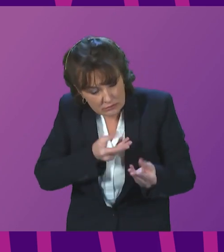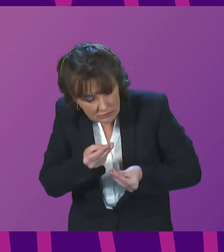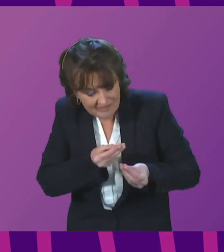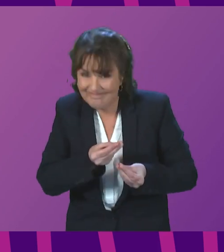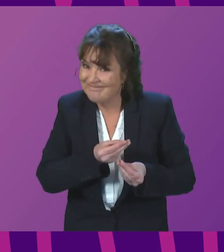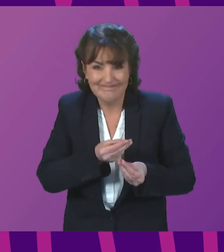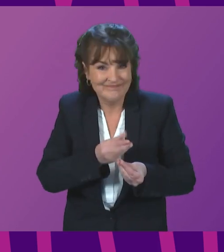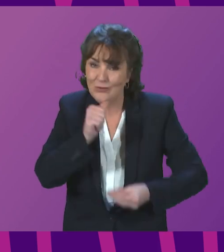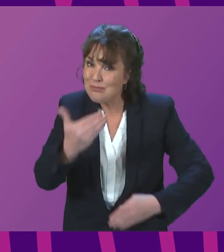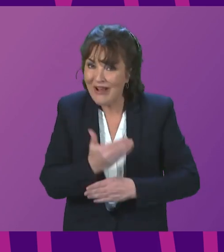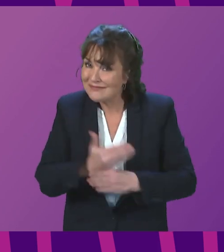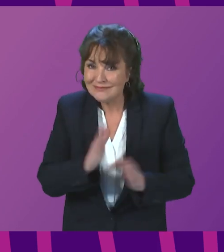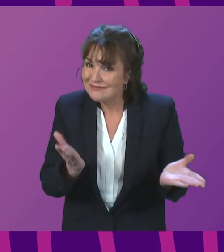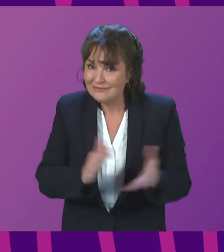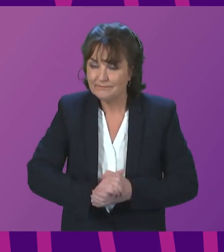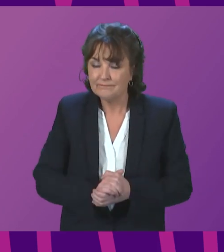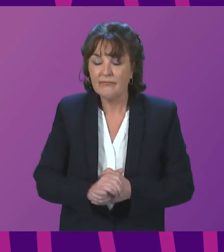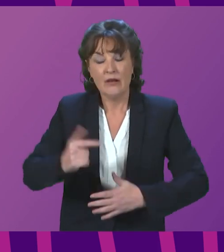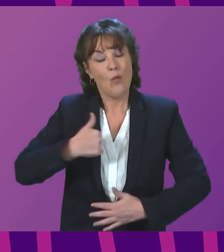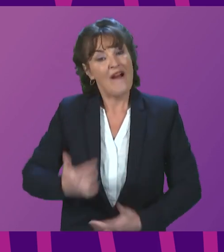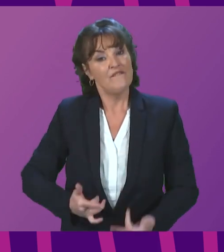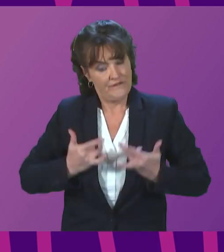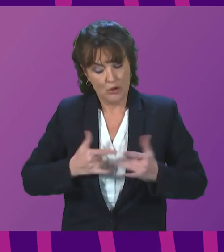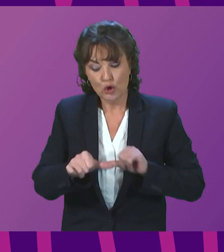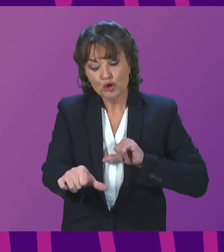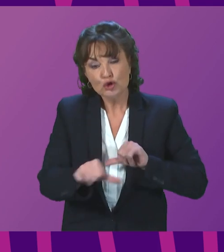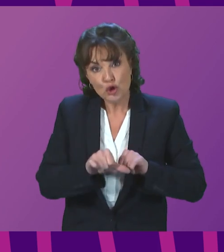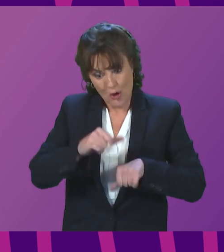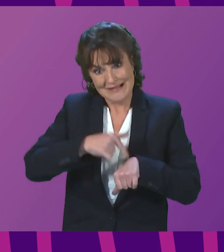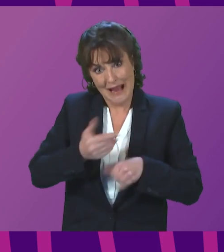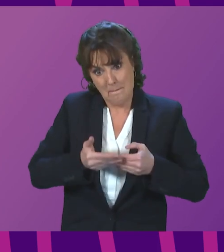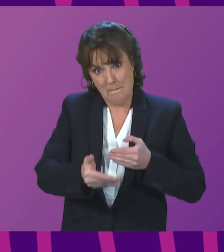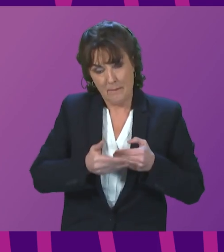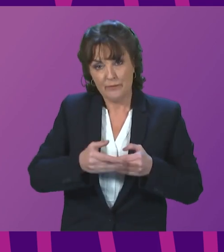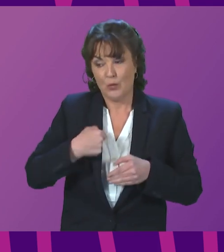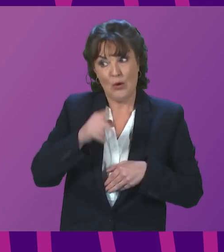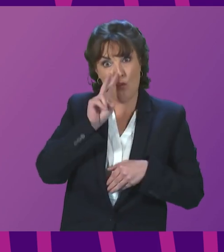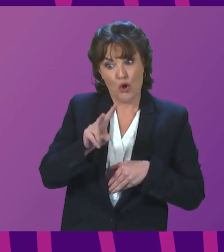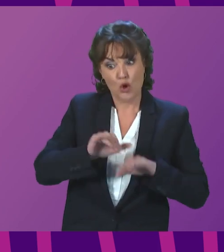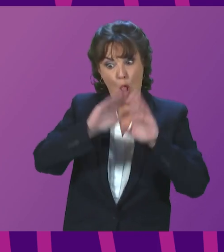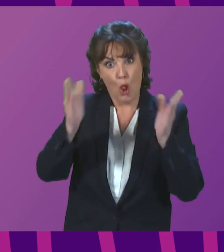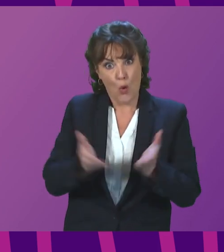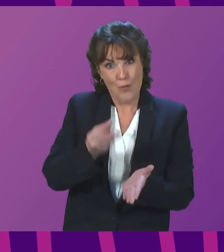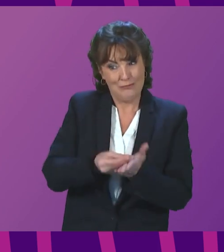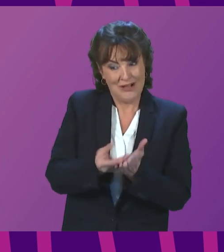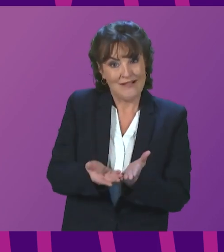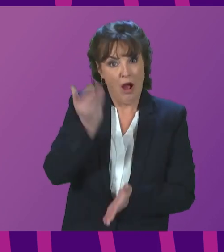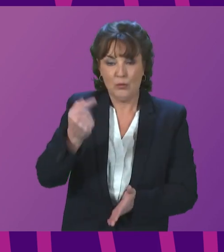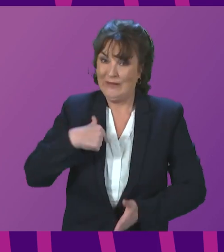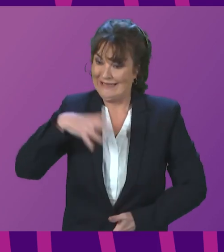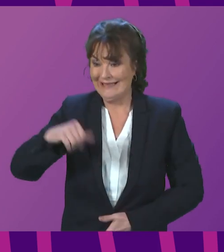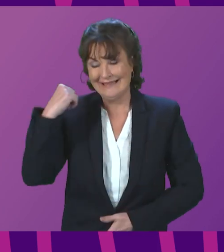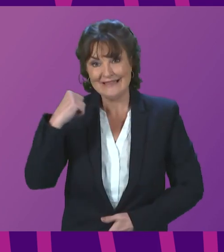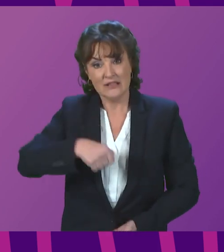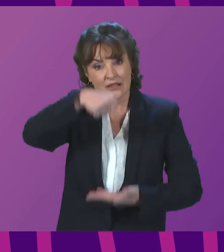In the short-term, what we must see in terms of rises in global prices is substantial and